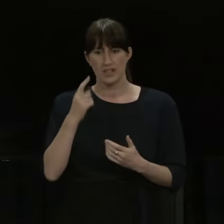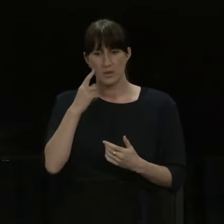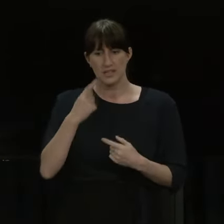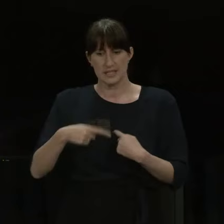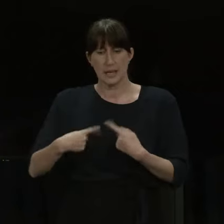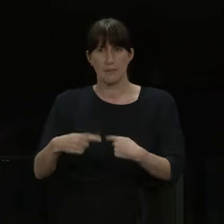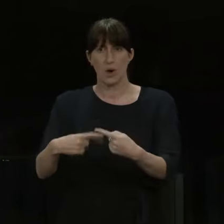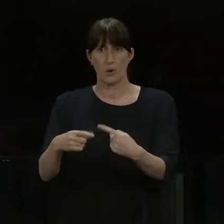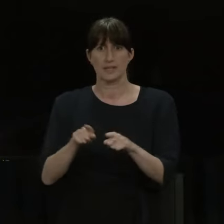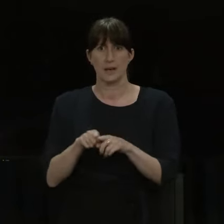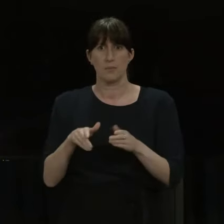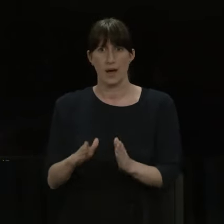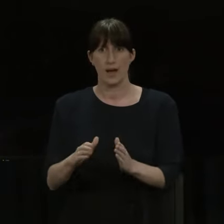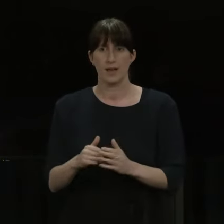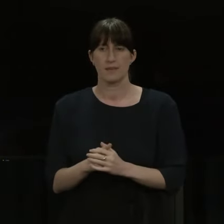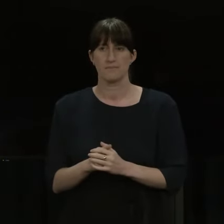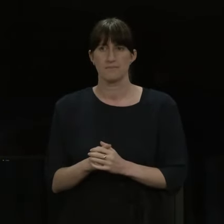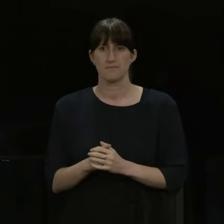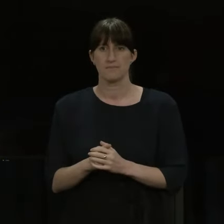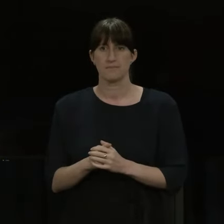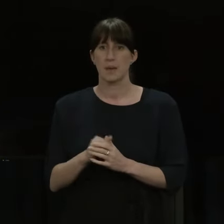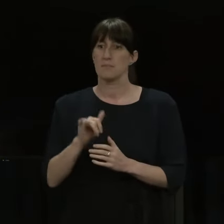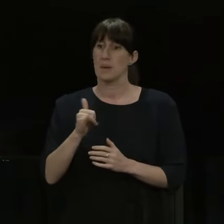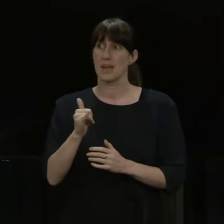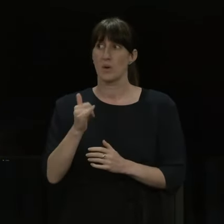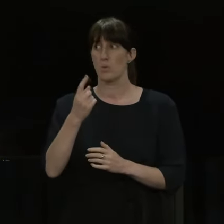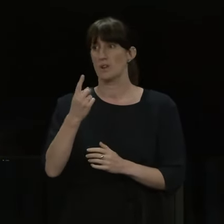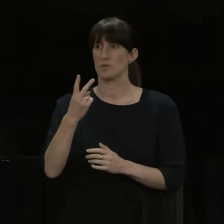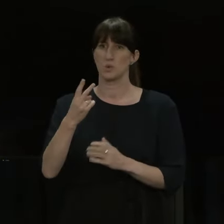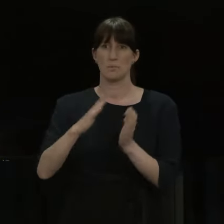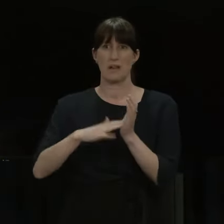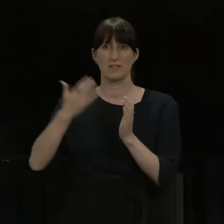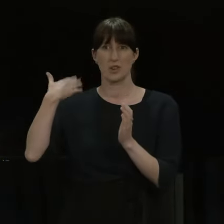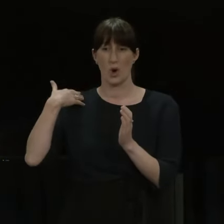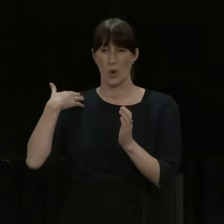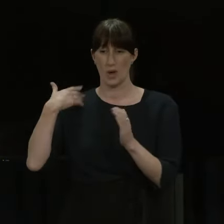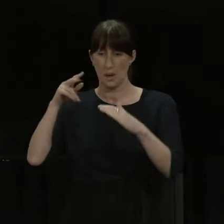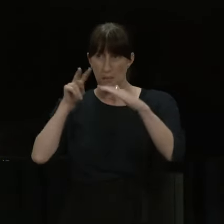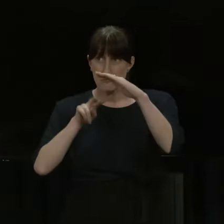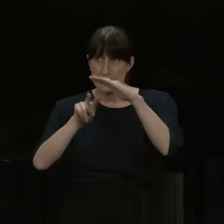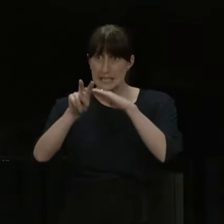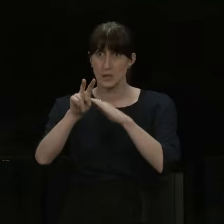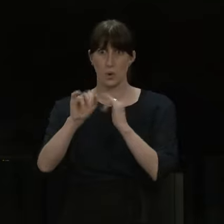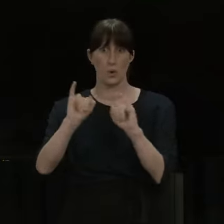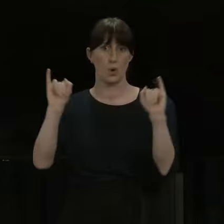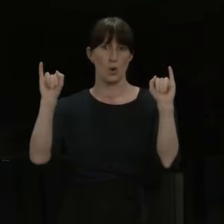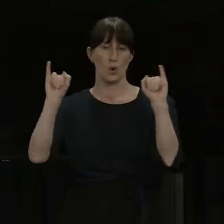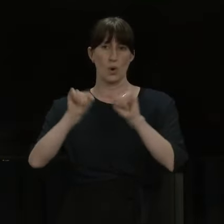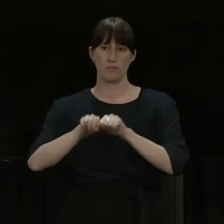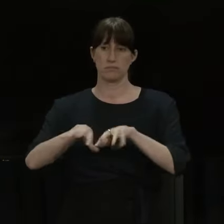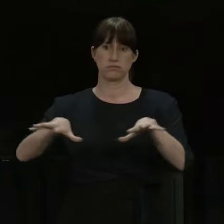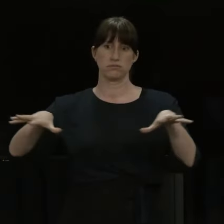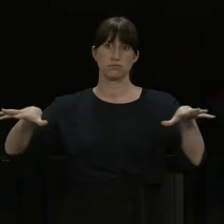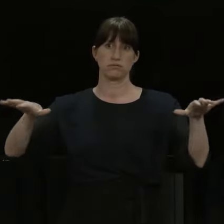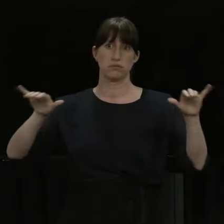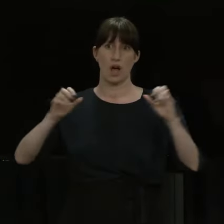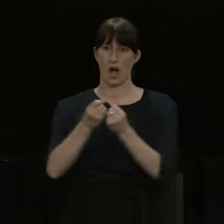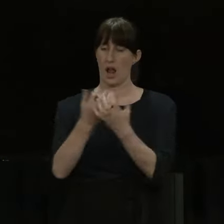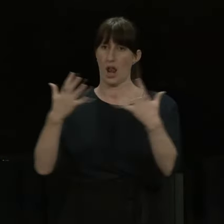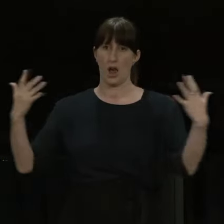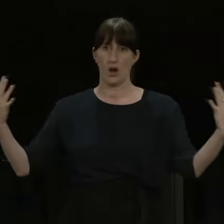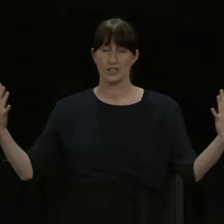that some of the worst case scenarios that might have been modelled a month or two back are not ones we are expecting because we are clearly seeing the impact of vaccination.